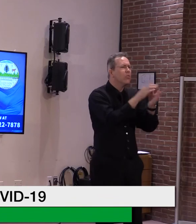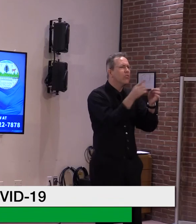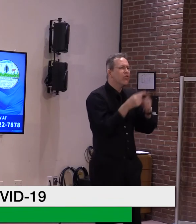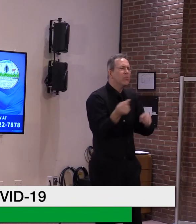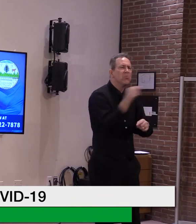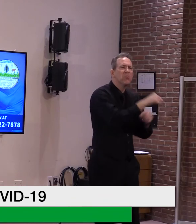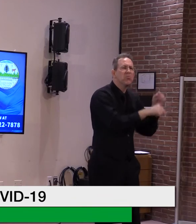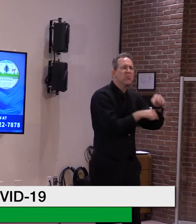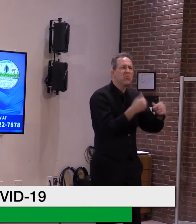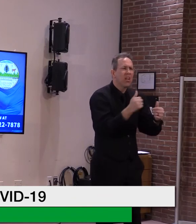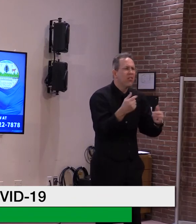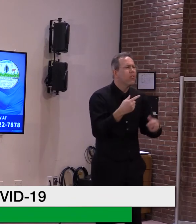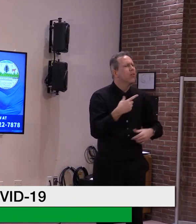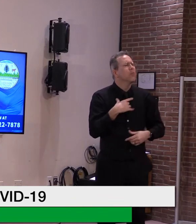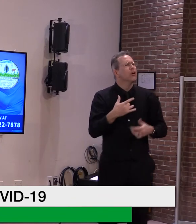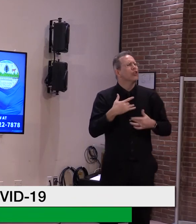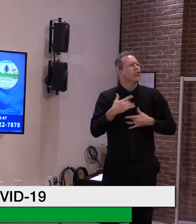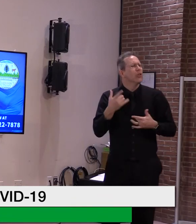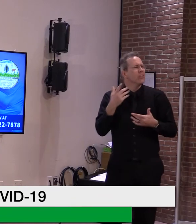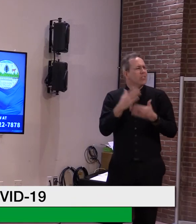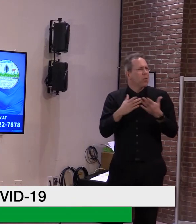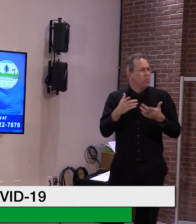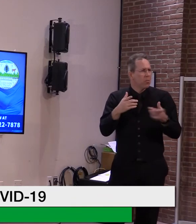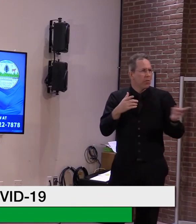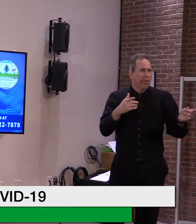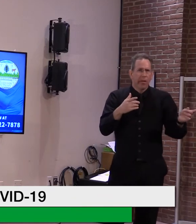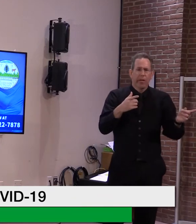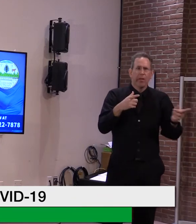had taken those slots. What's the policy on that?